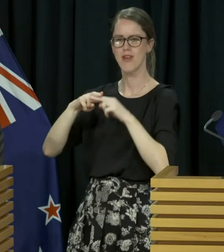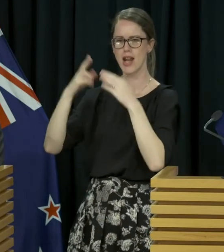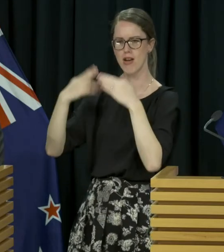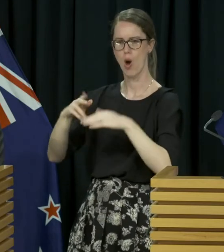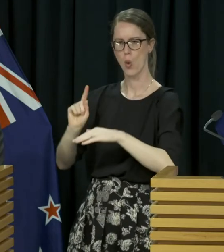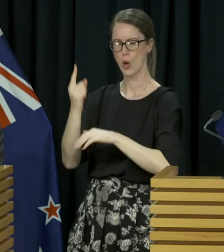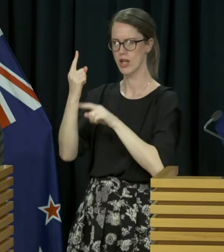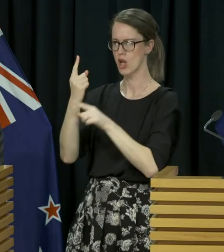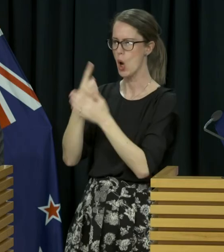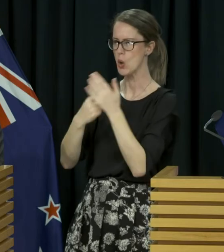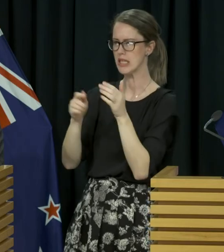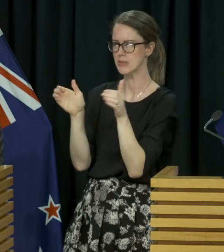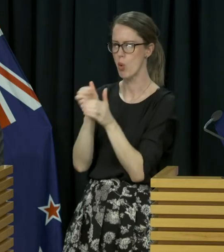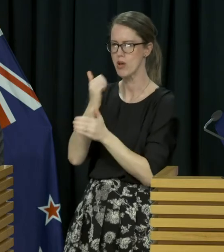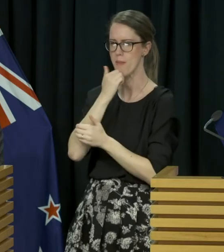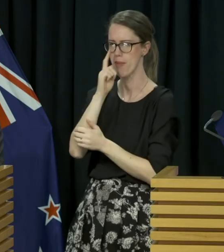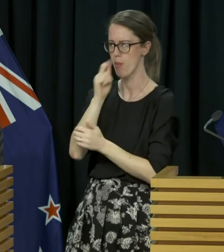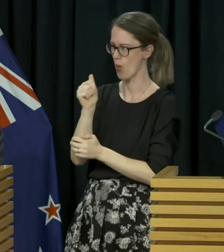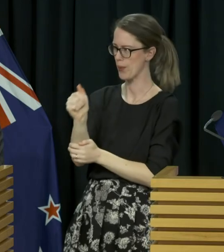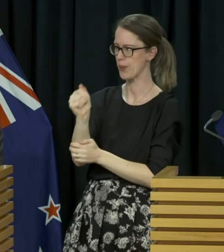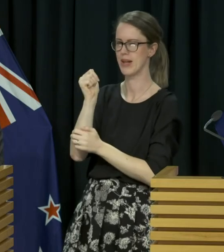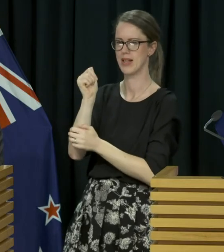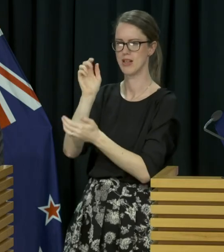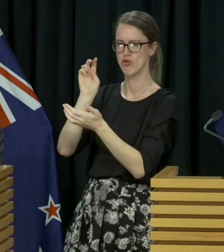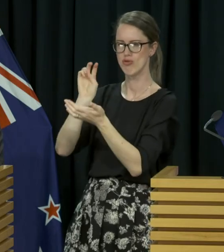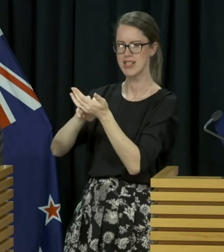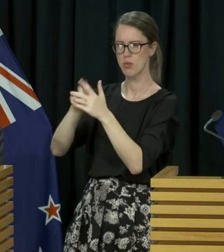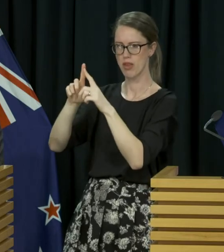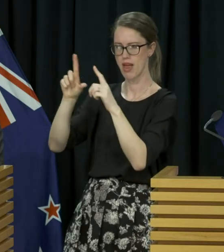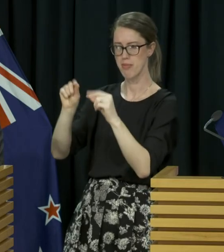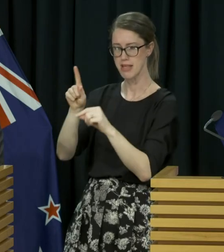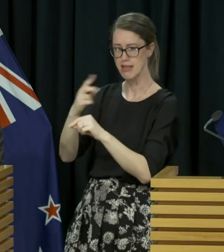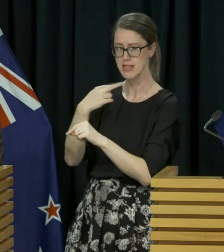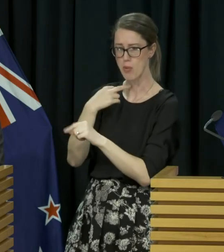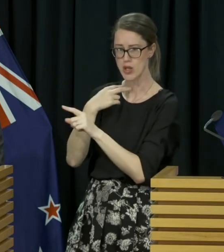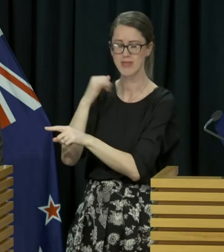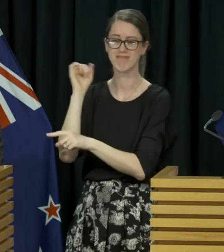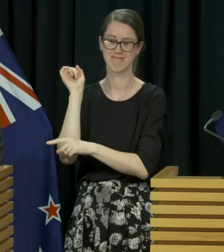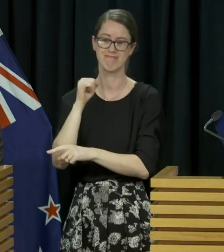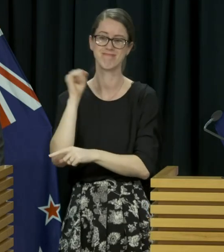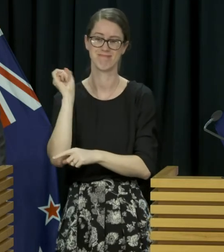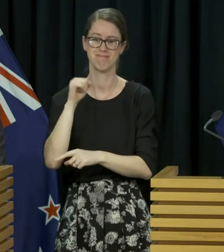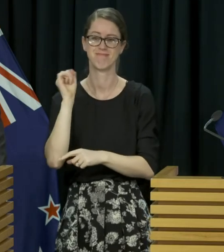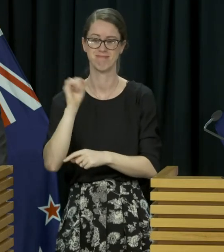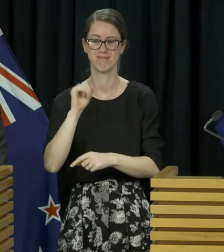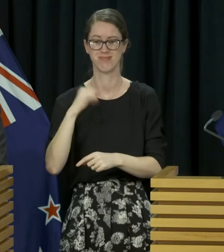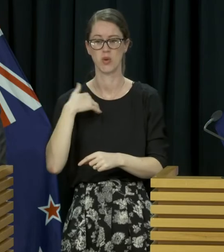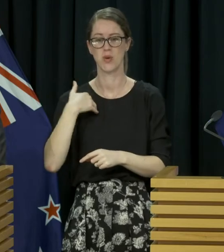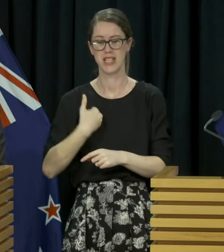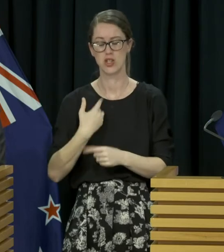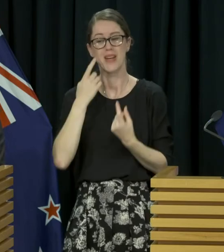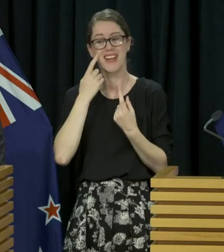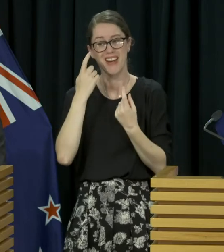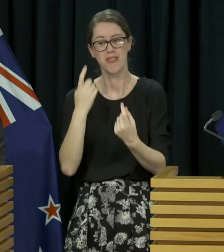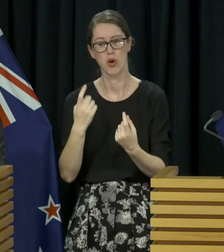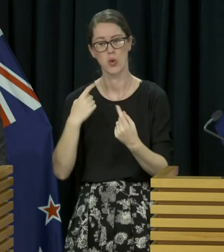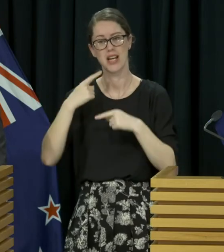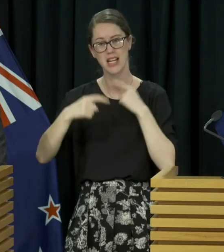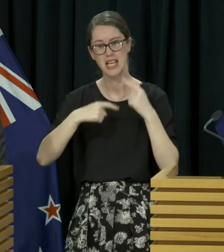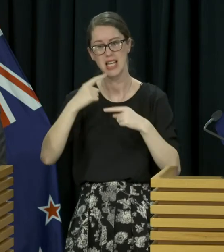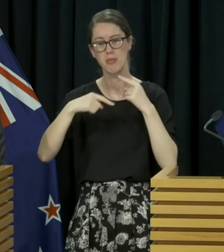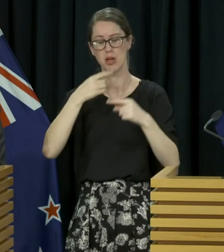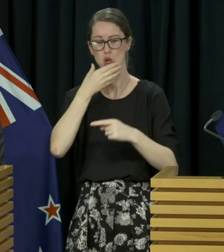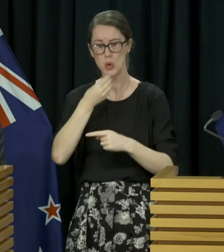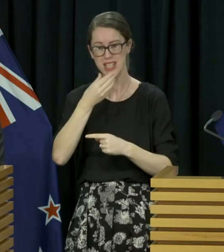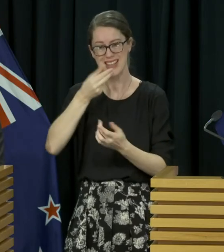on the night in question is that quite disappointing from your perspective yeah what you all have heard me say all the time is we need to stay vigilant we need to keep using